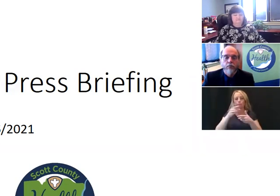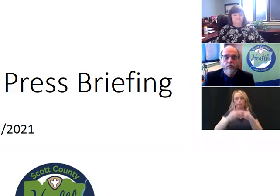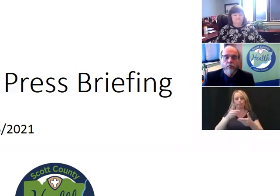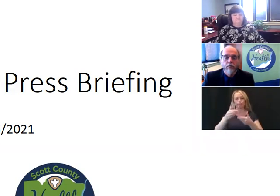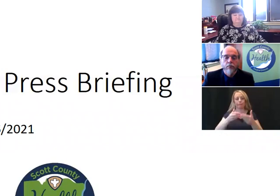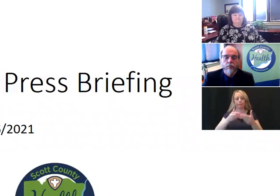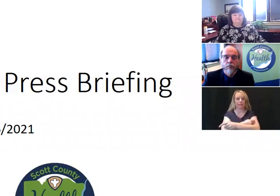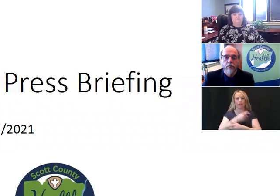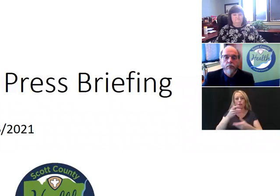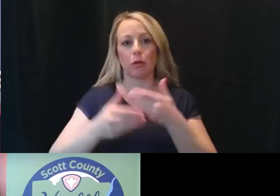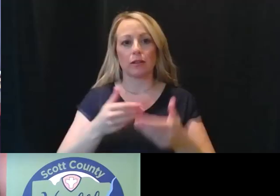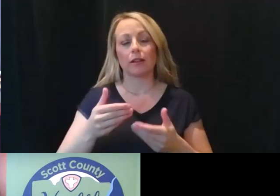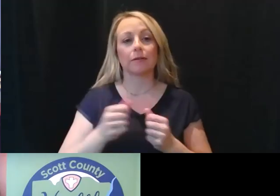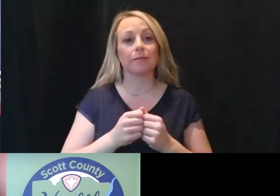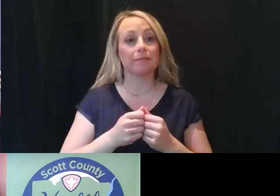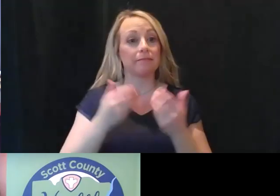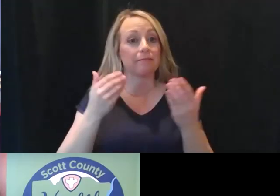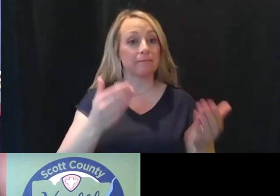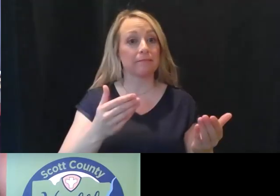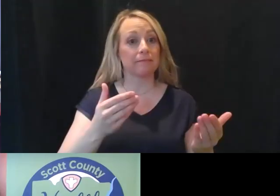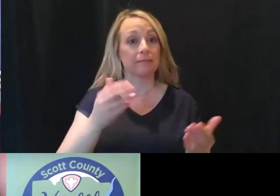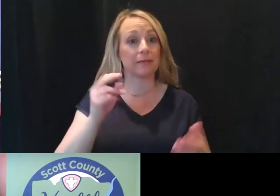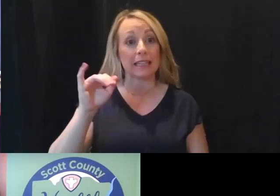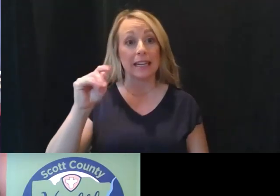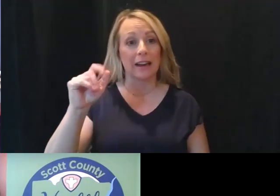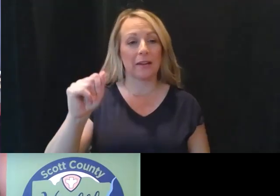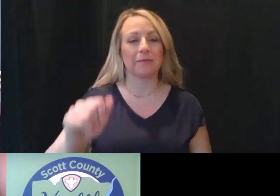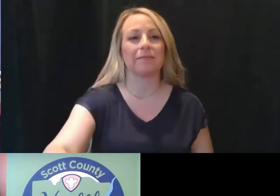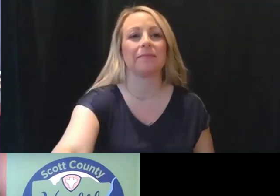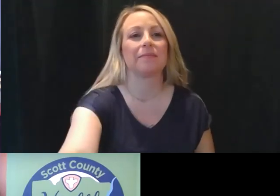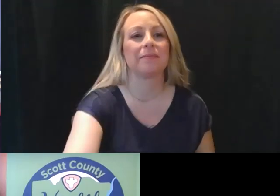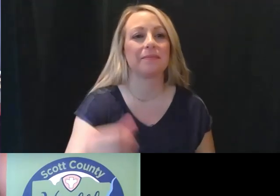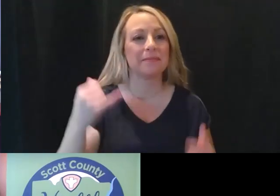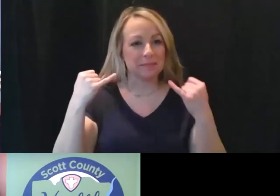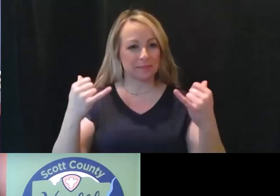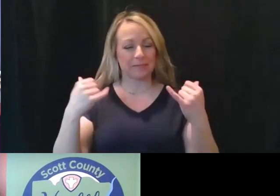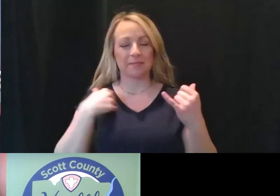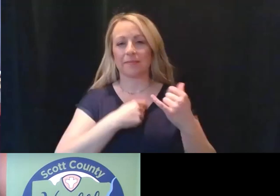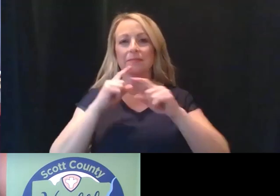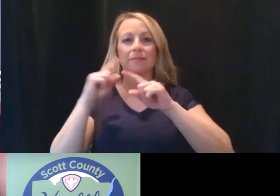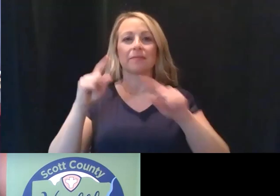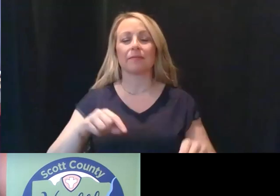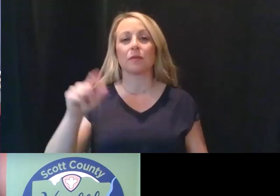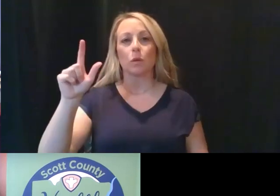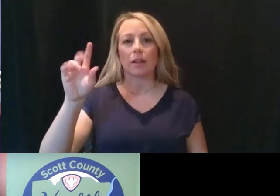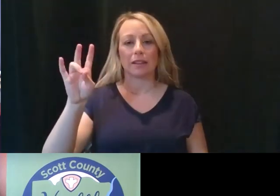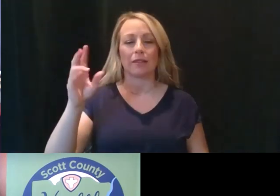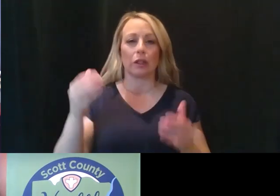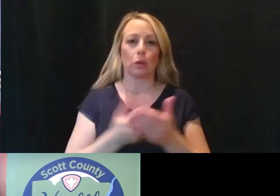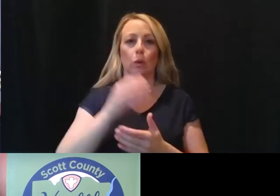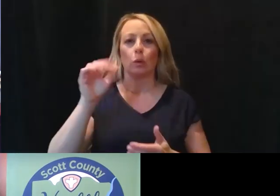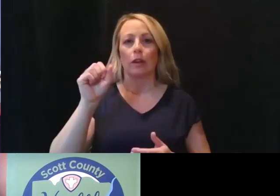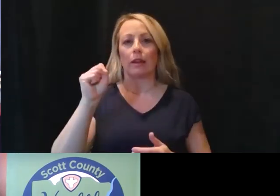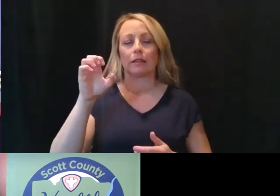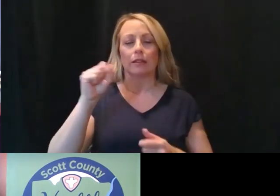off with some Rock Island County numbers. Sure, thank you. Today we are reporting 27 new cases of COVID